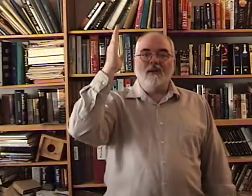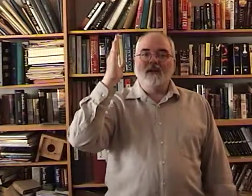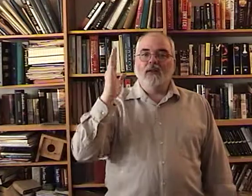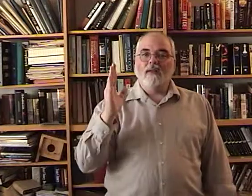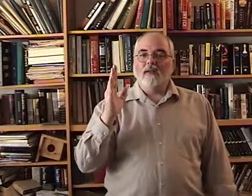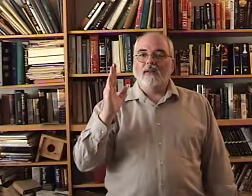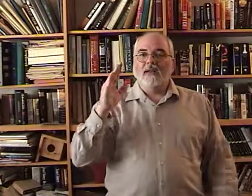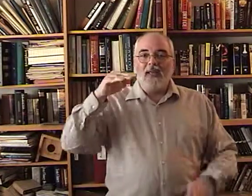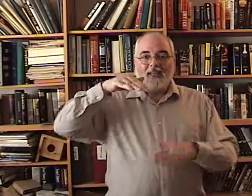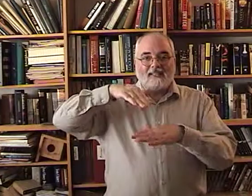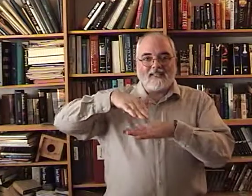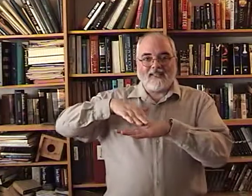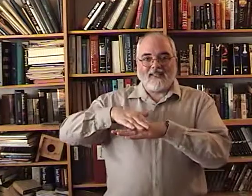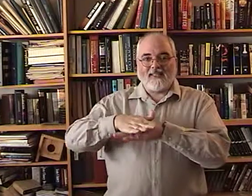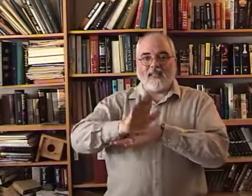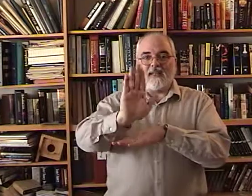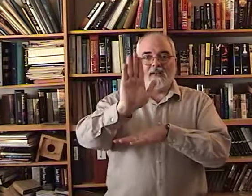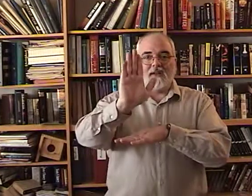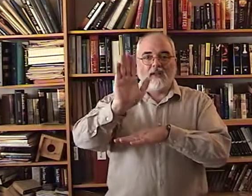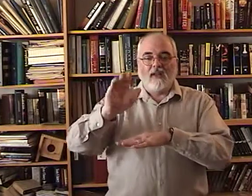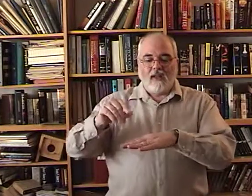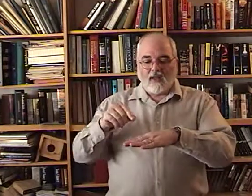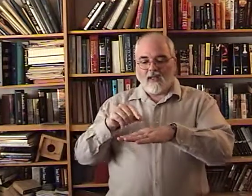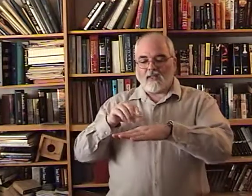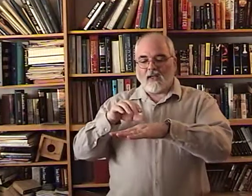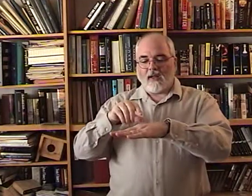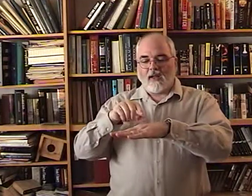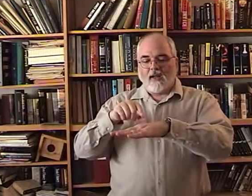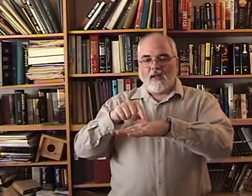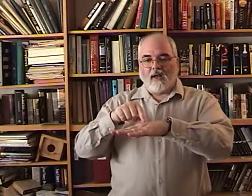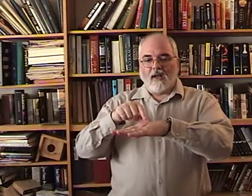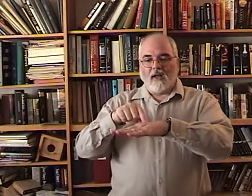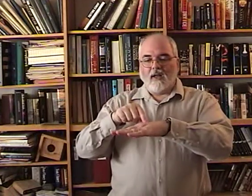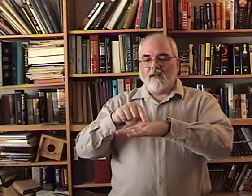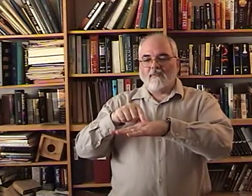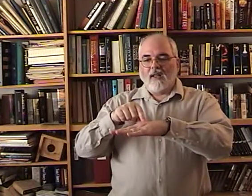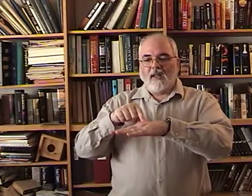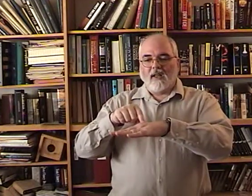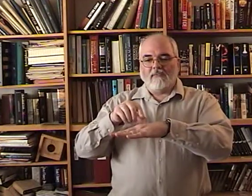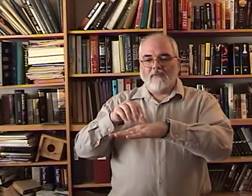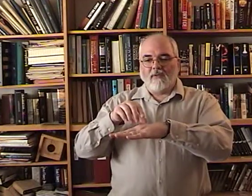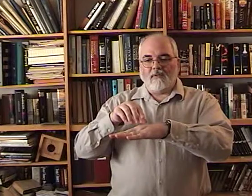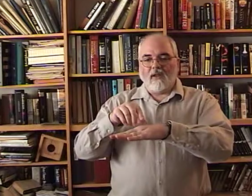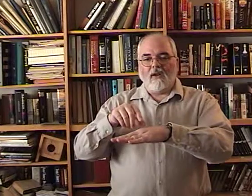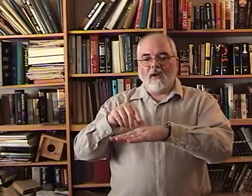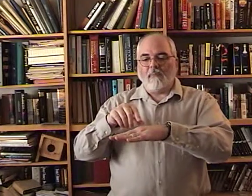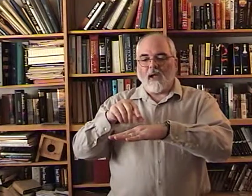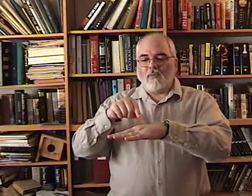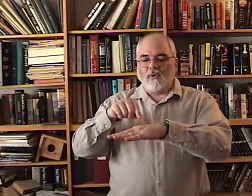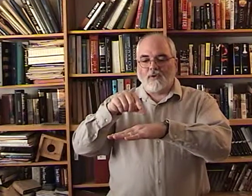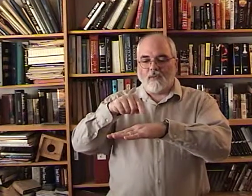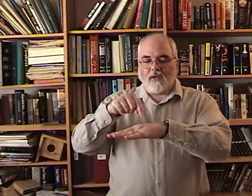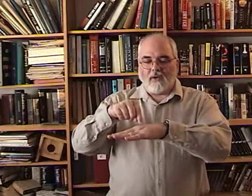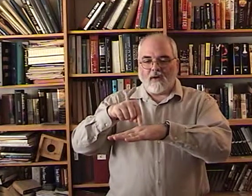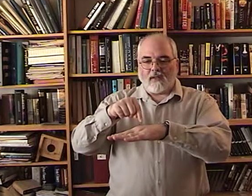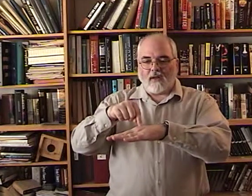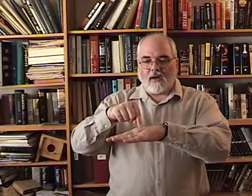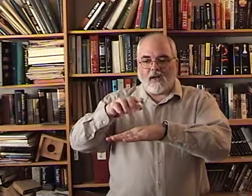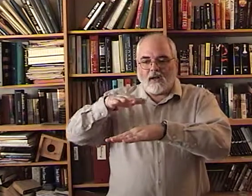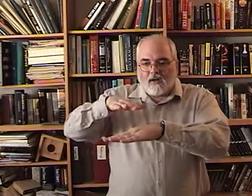sent. It's like you know a Pinewood Derby and you got the car here and